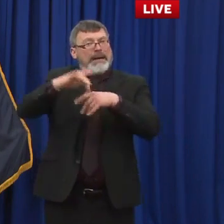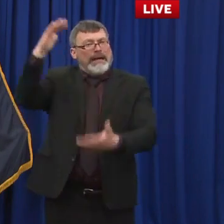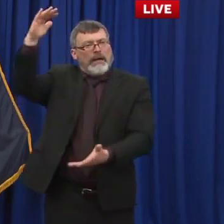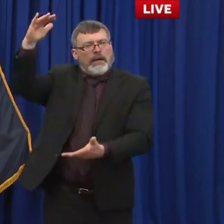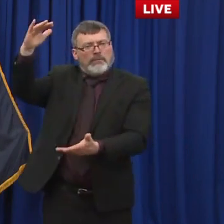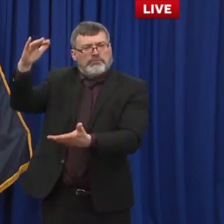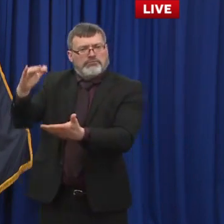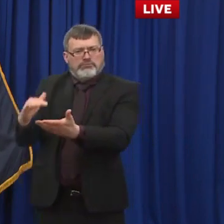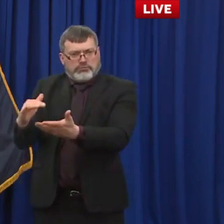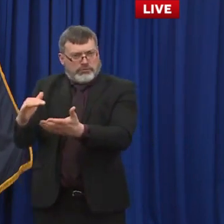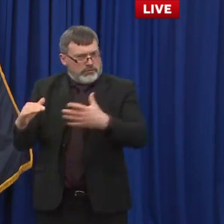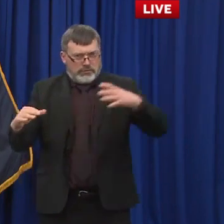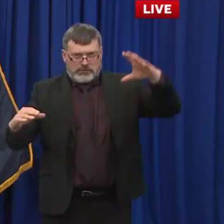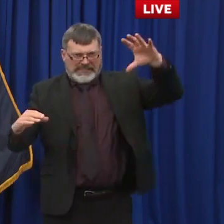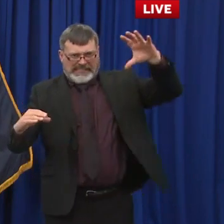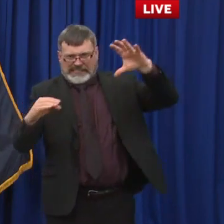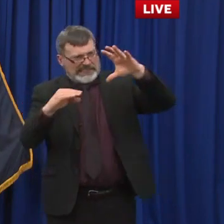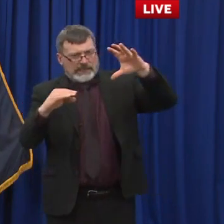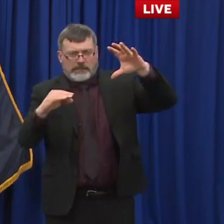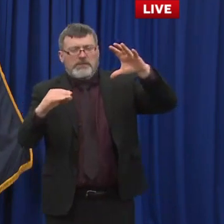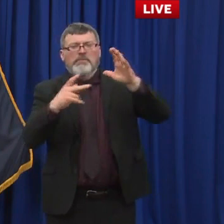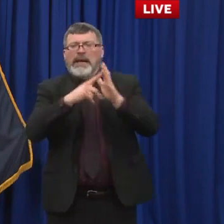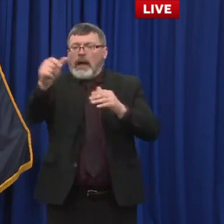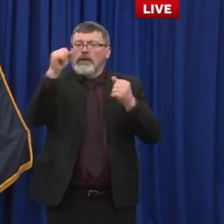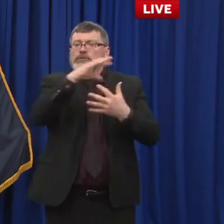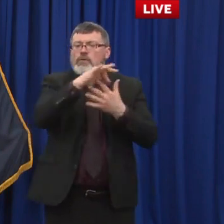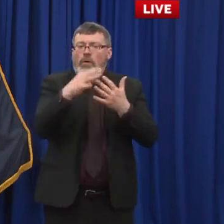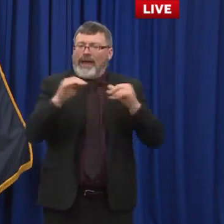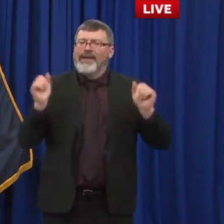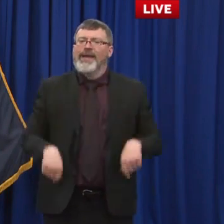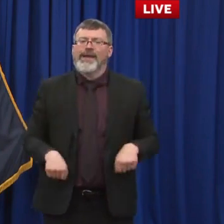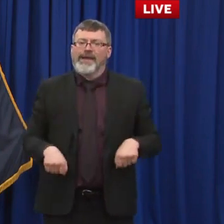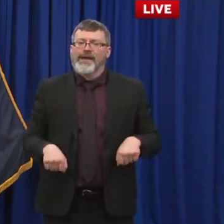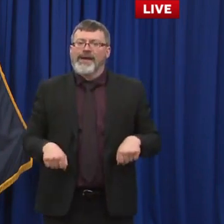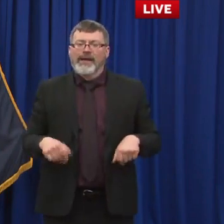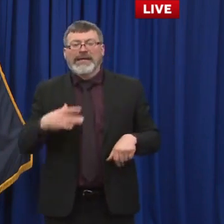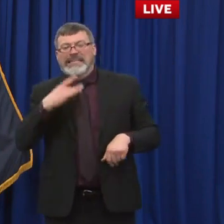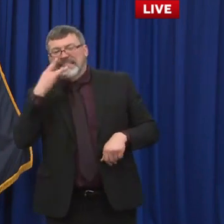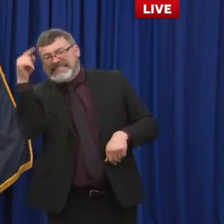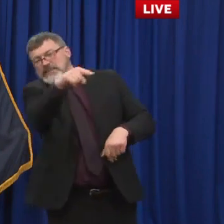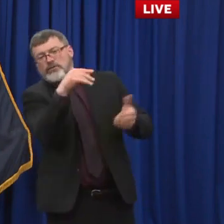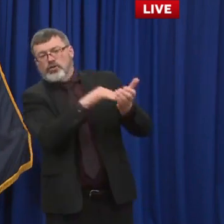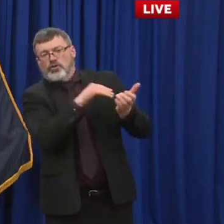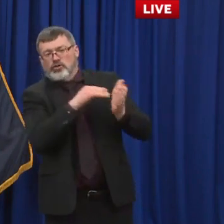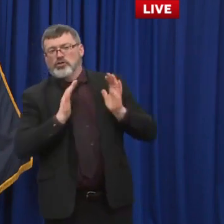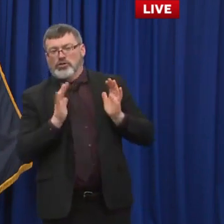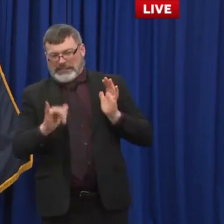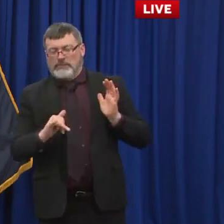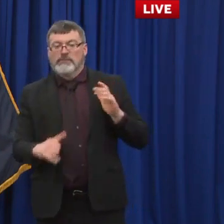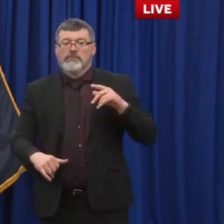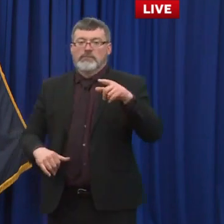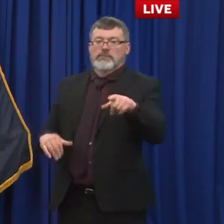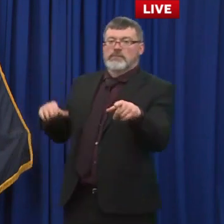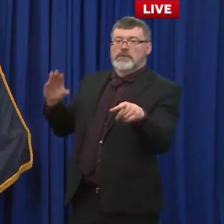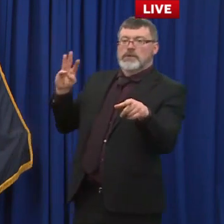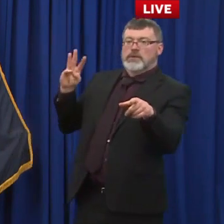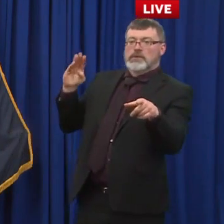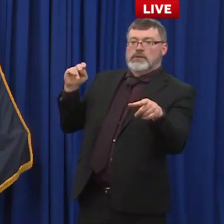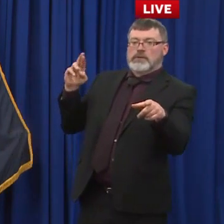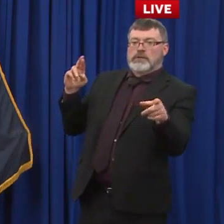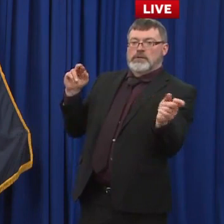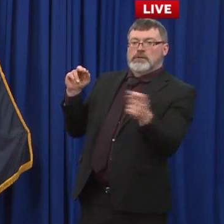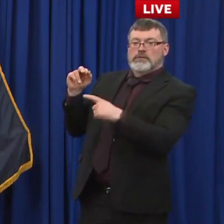for people to to get it and more comfort in their willingness to get it will the fixed sites come back if we need a booster in the fall